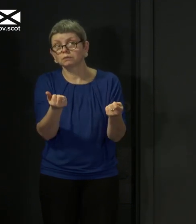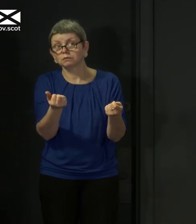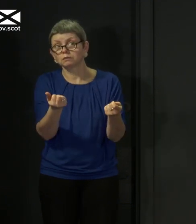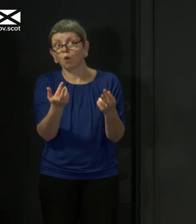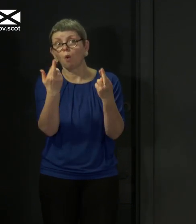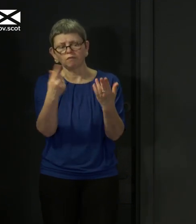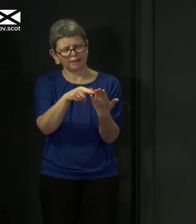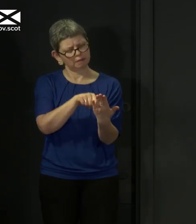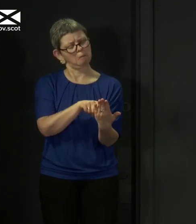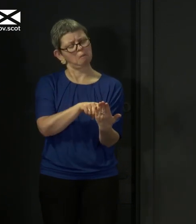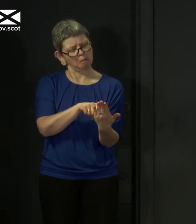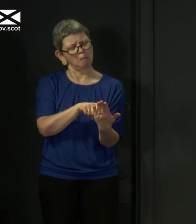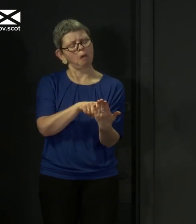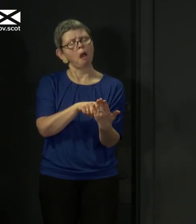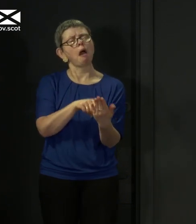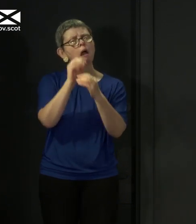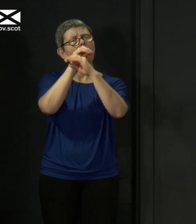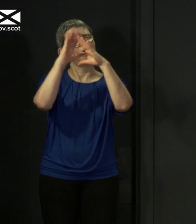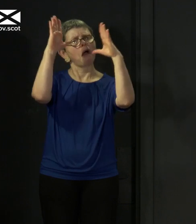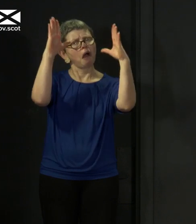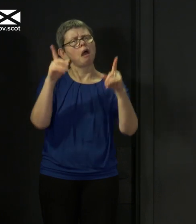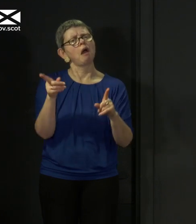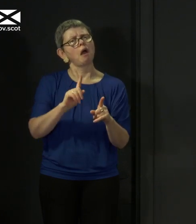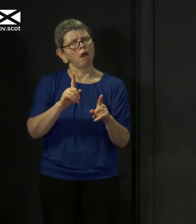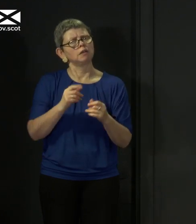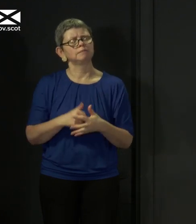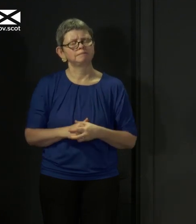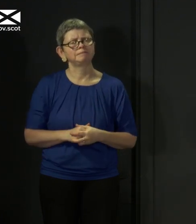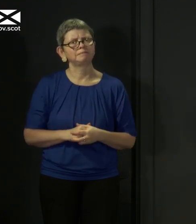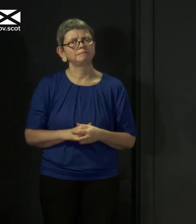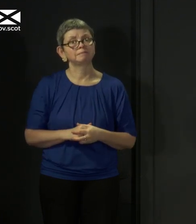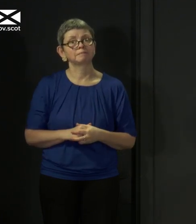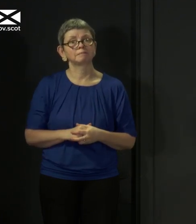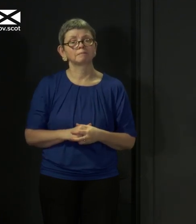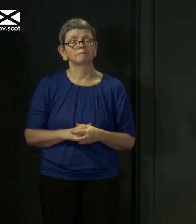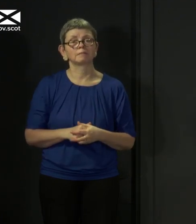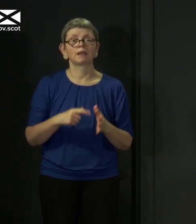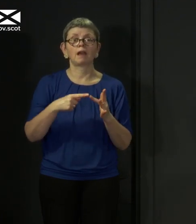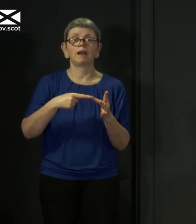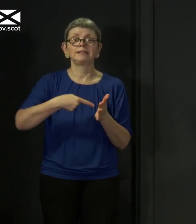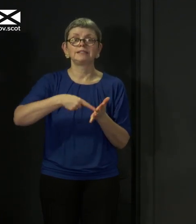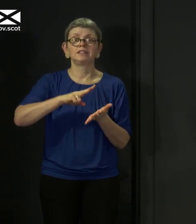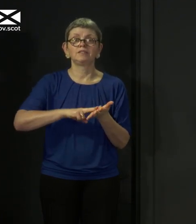will give people the greater clarity that they are looking for. Peter Smith from ITV News.